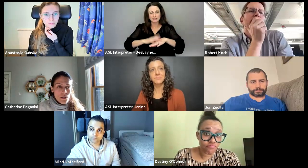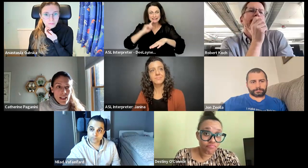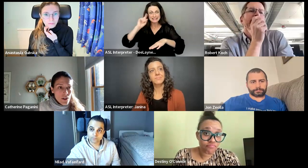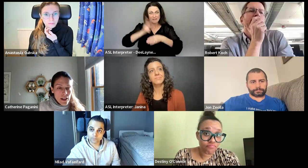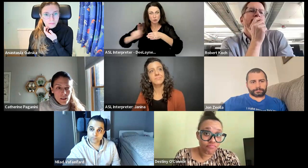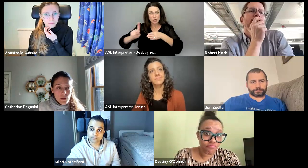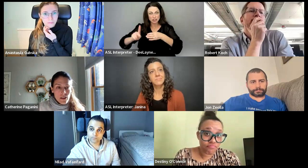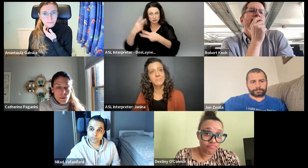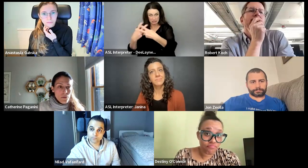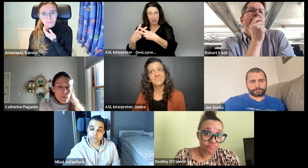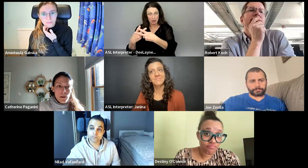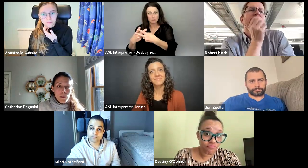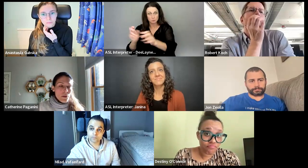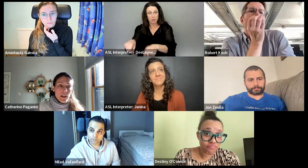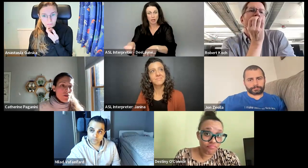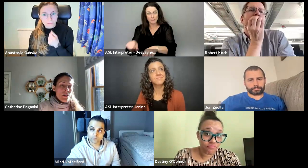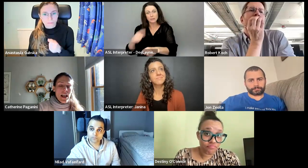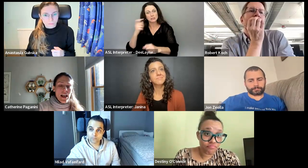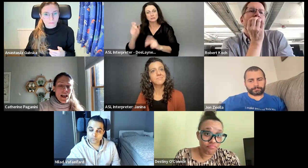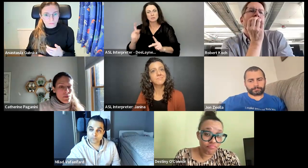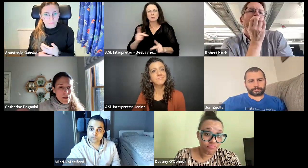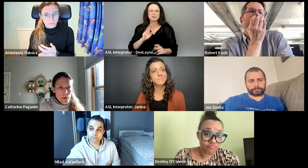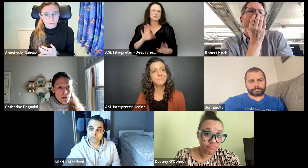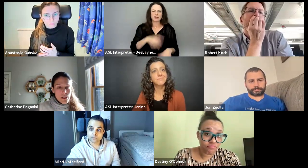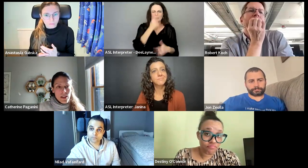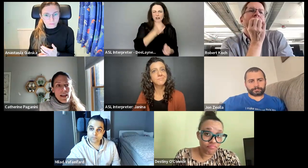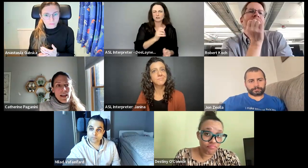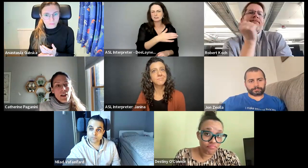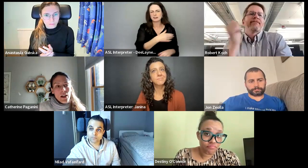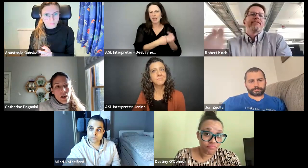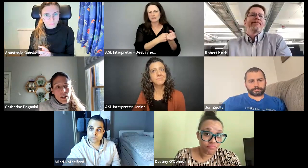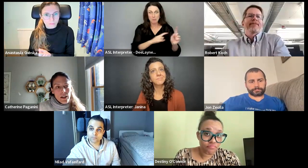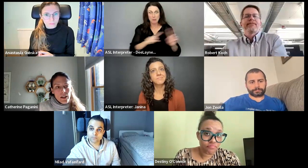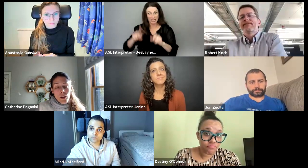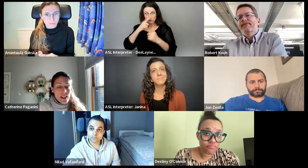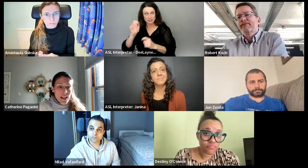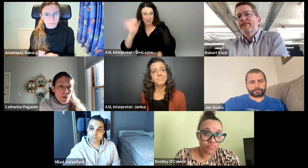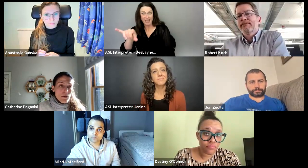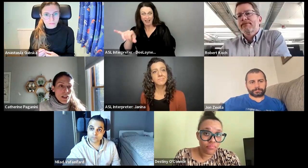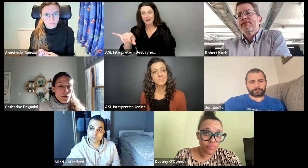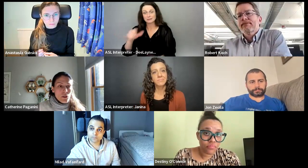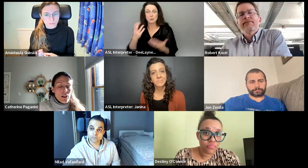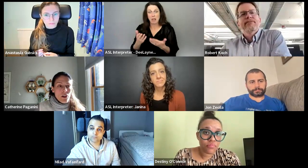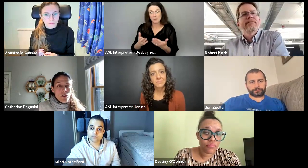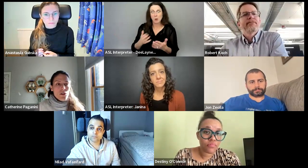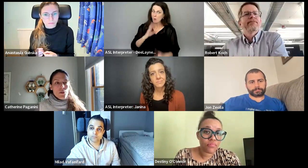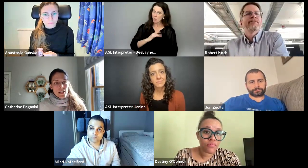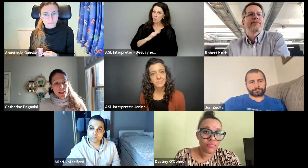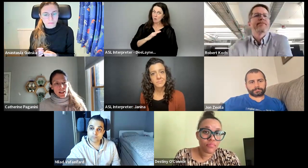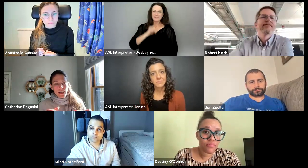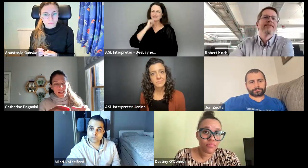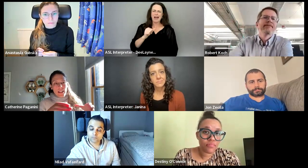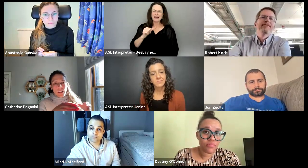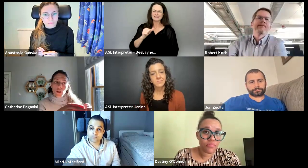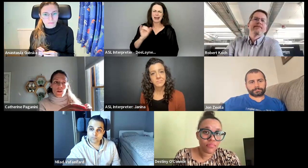professionals Slack channel. Cause there are probably people who are not interested in advocacy, but might be interested in that. Um, so I think that would be really cool. Not, not to